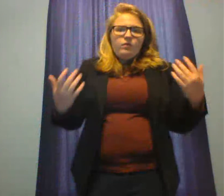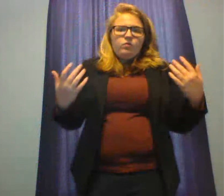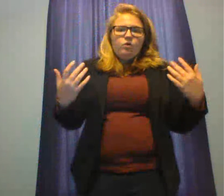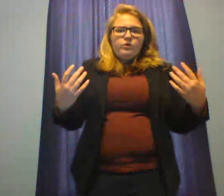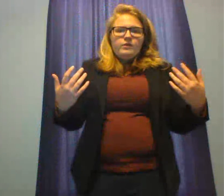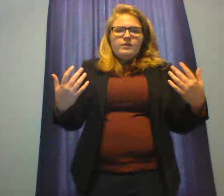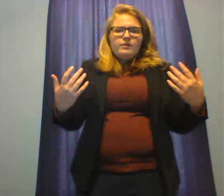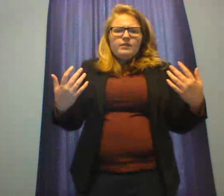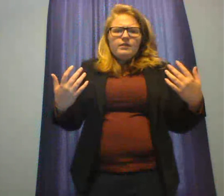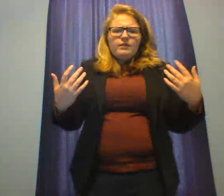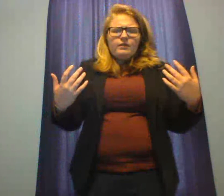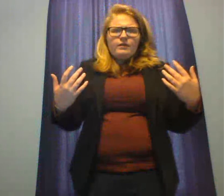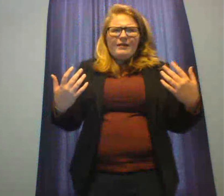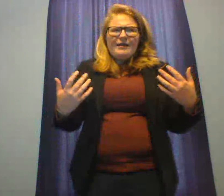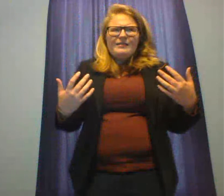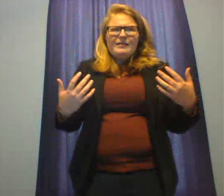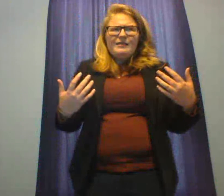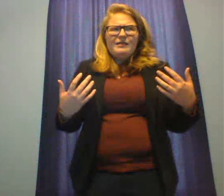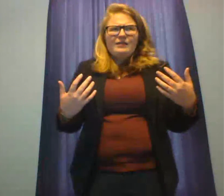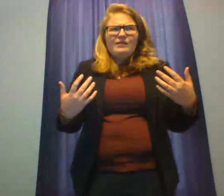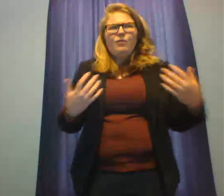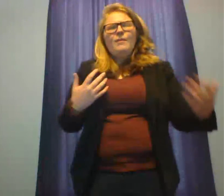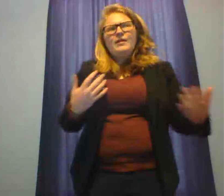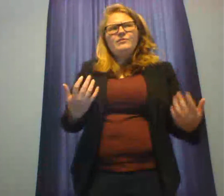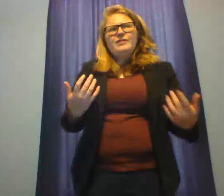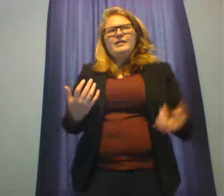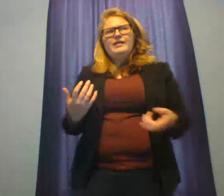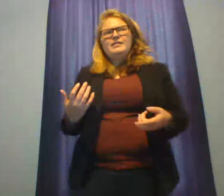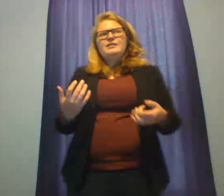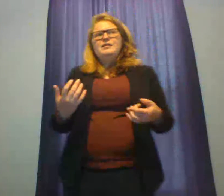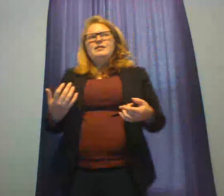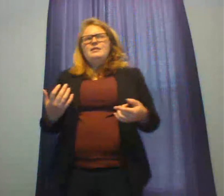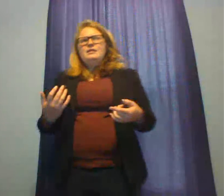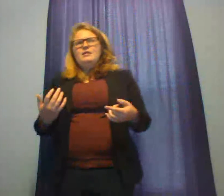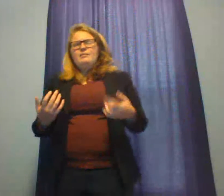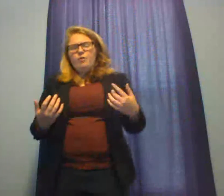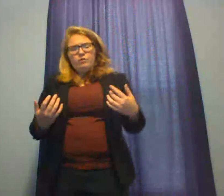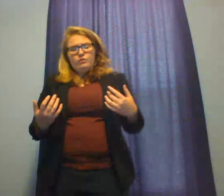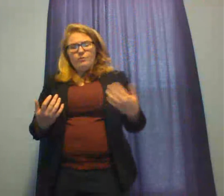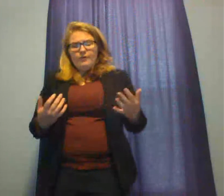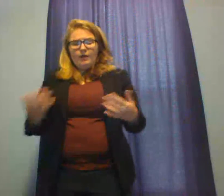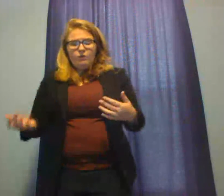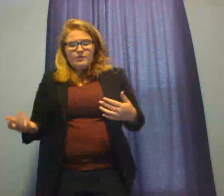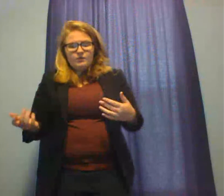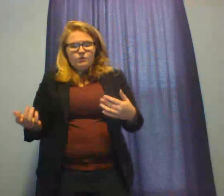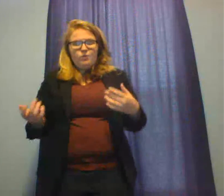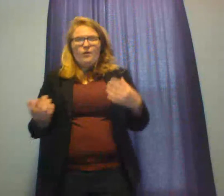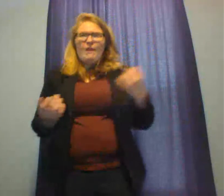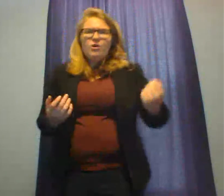learned that there are many different techniques in both opening and closings to grab the